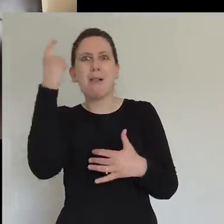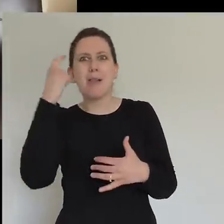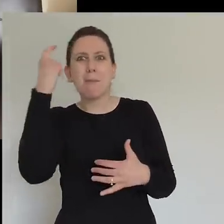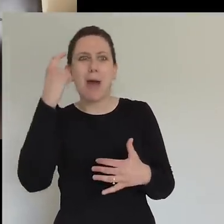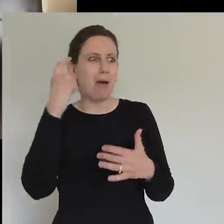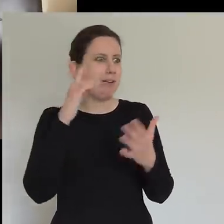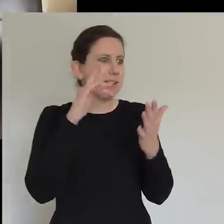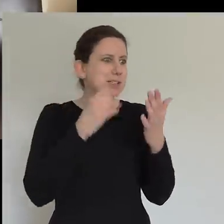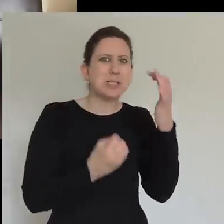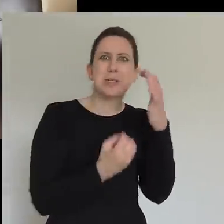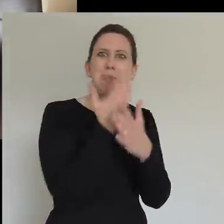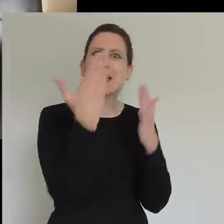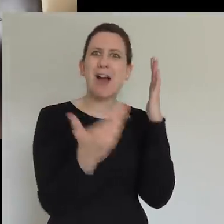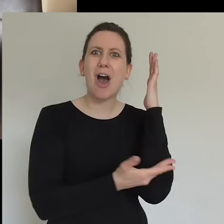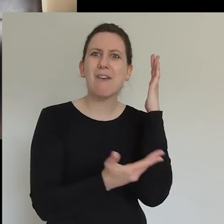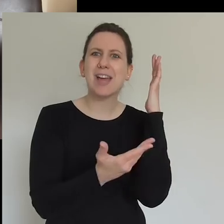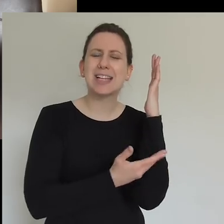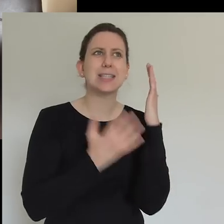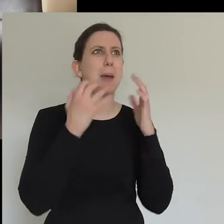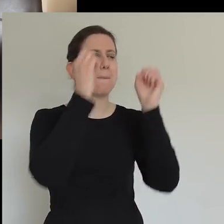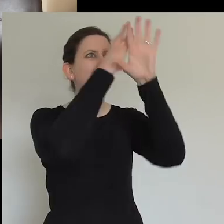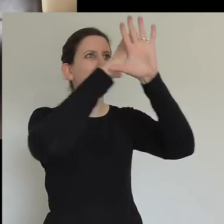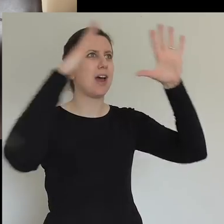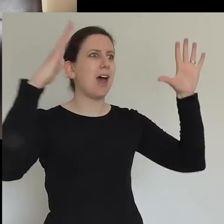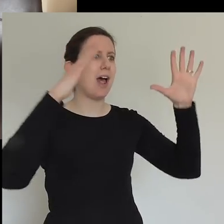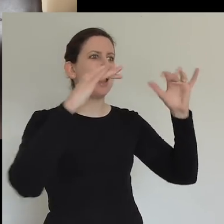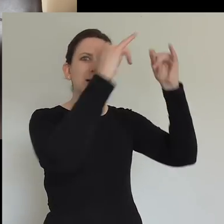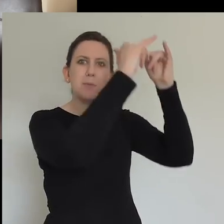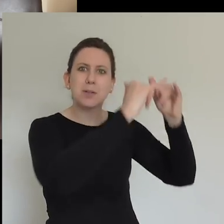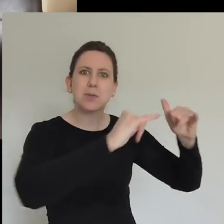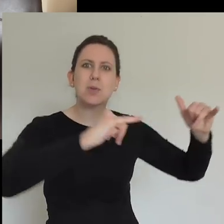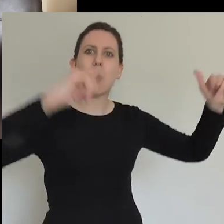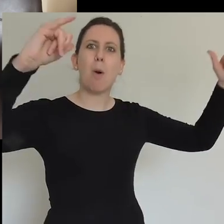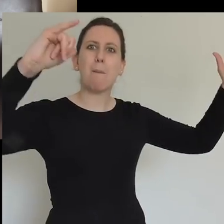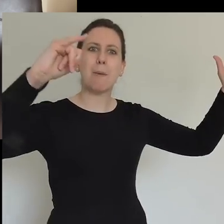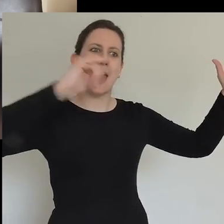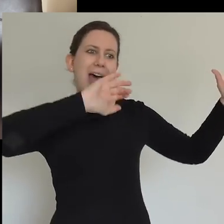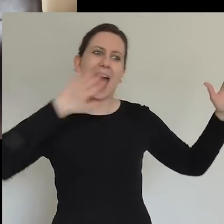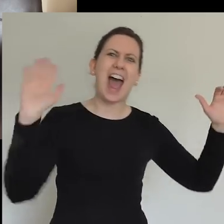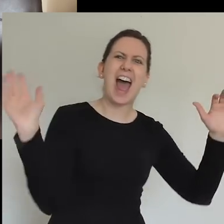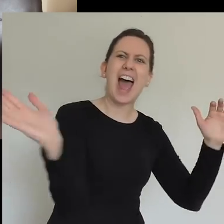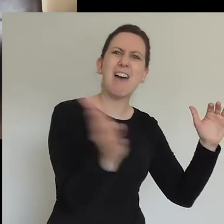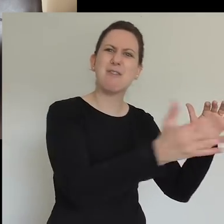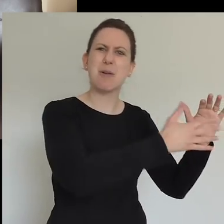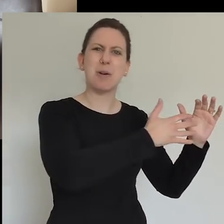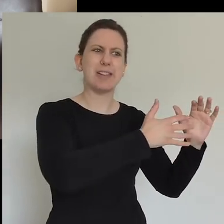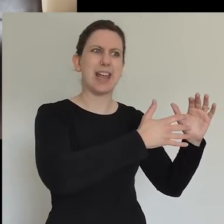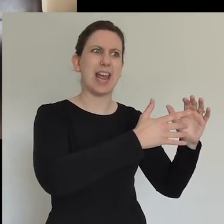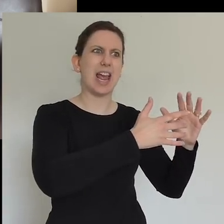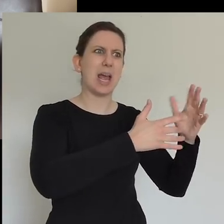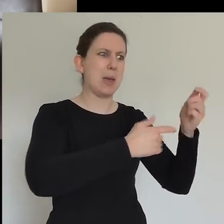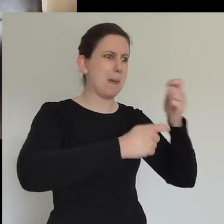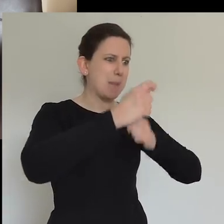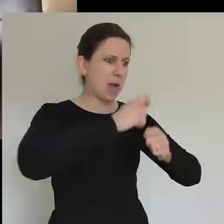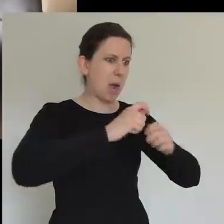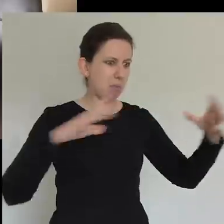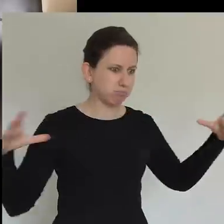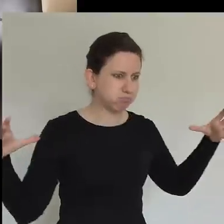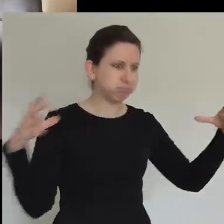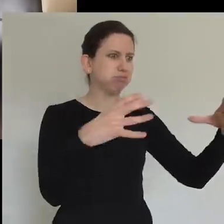big top, or the whole of the skyline, being one for Jesus. That many people in one moment. That would be amazing! Or in